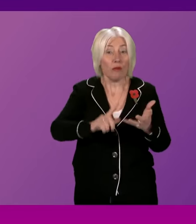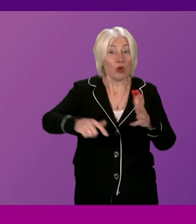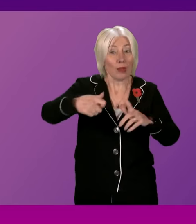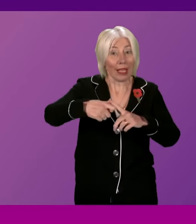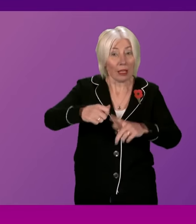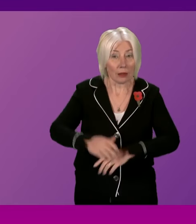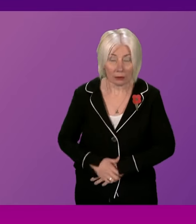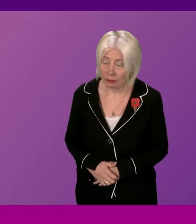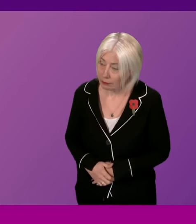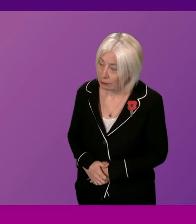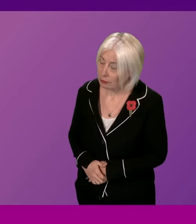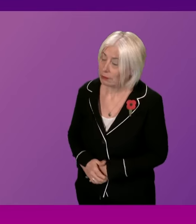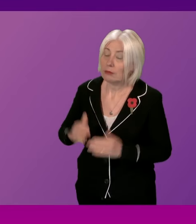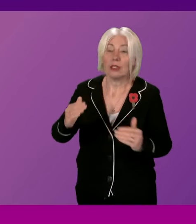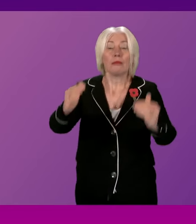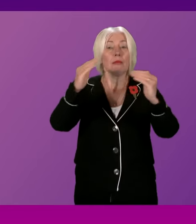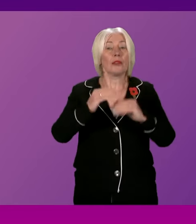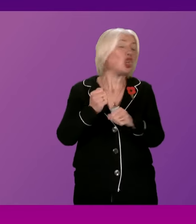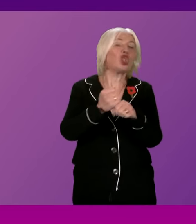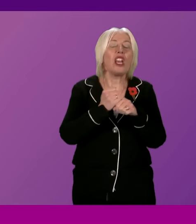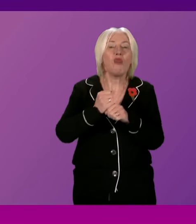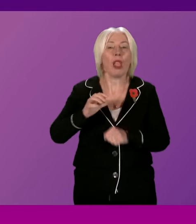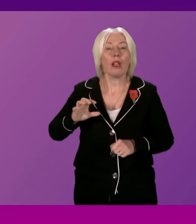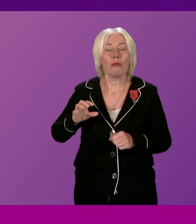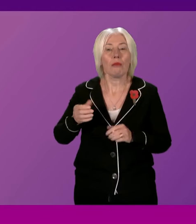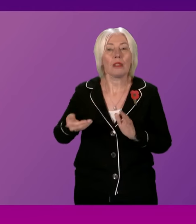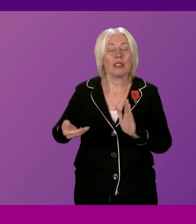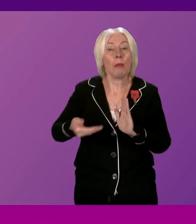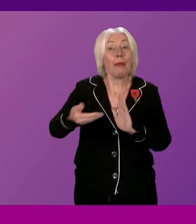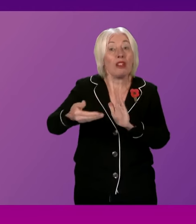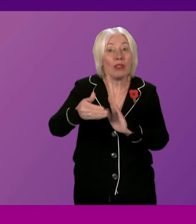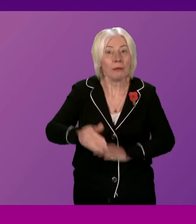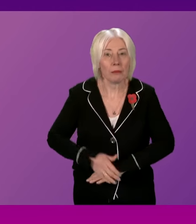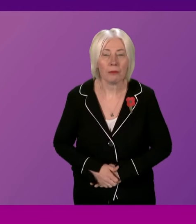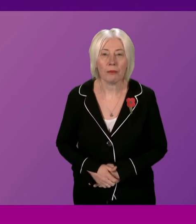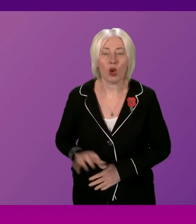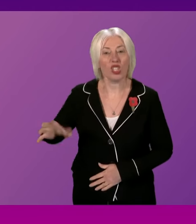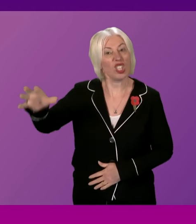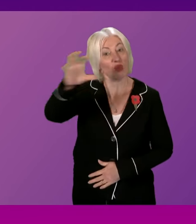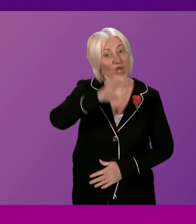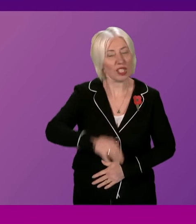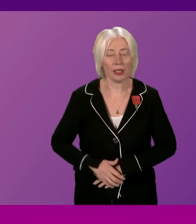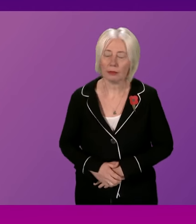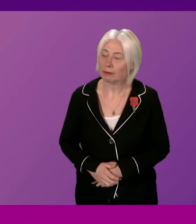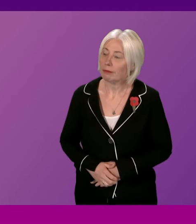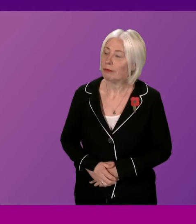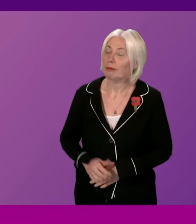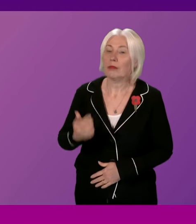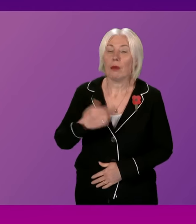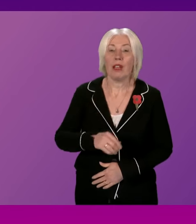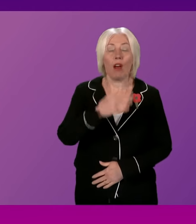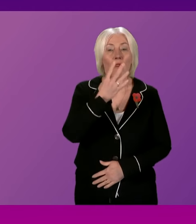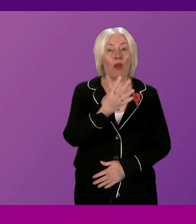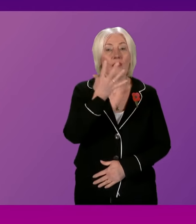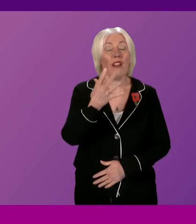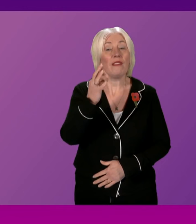Thank you. We move to general and constituency supplementaries. And I call Rona Mackay. Thank you, Presiding Officer. The news of 450